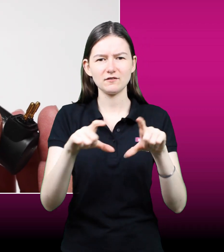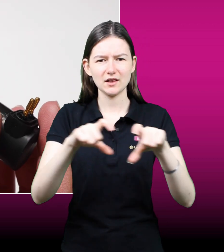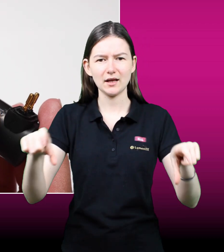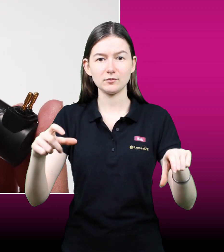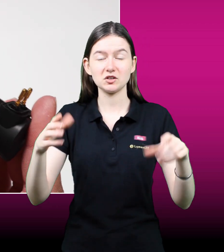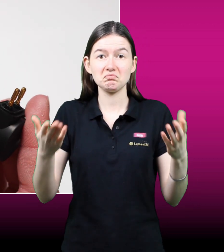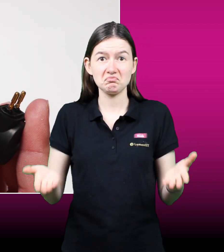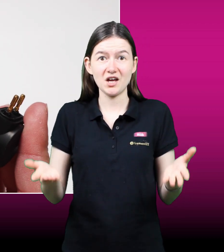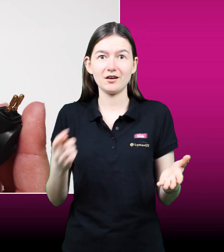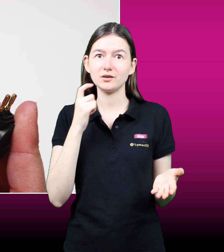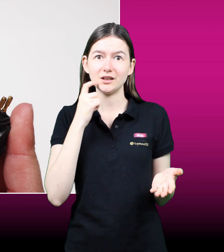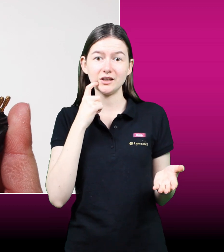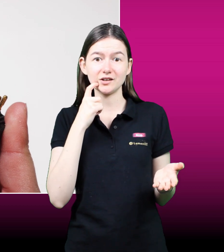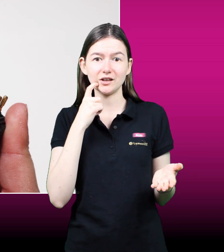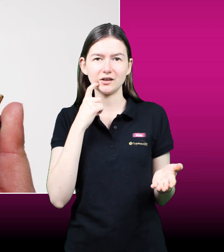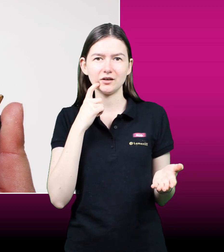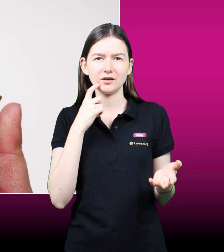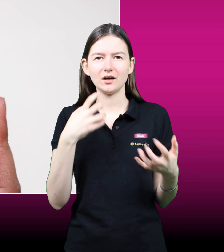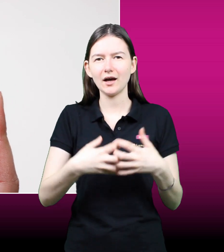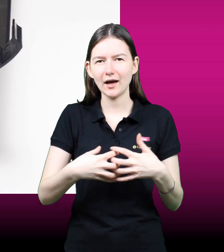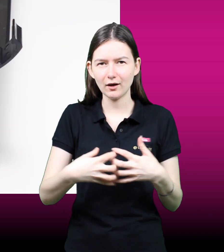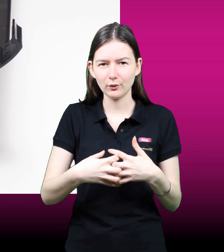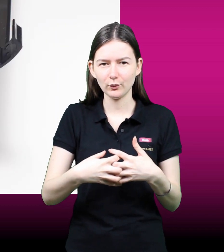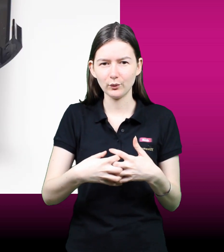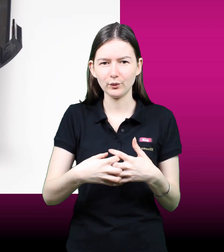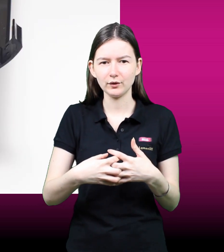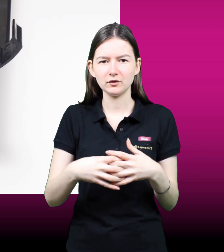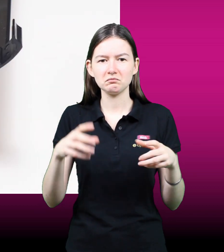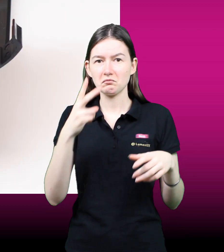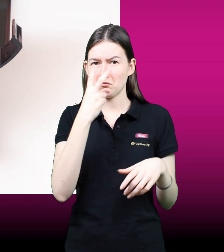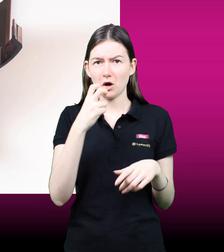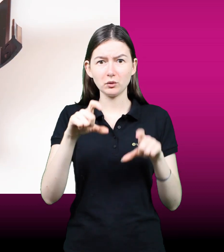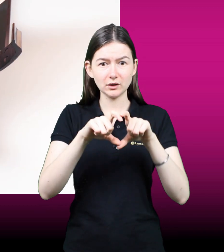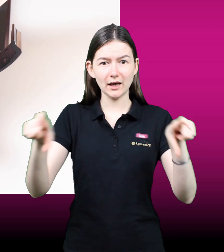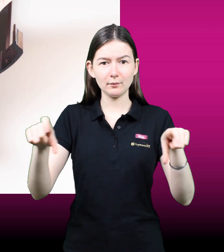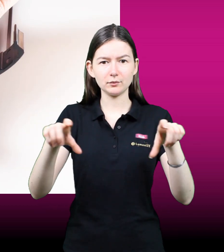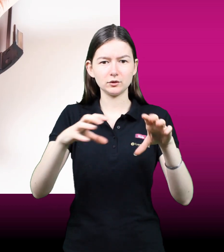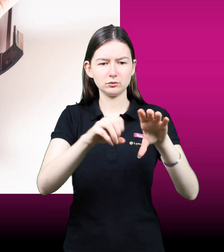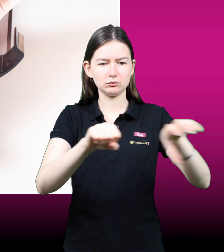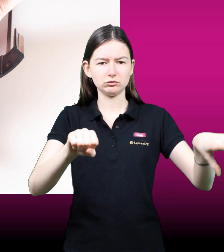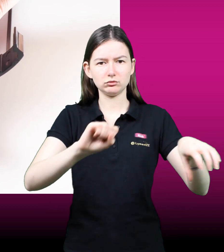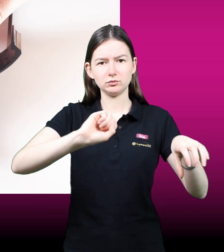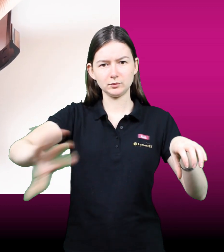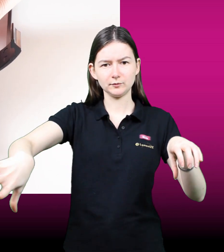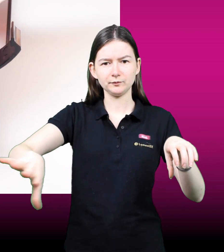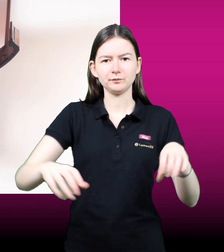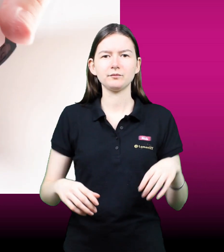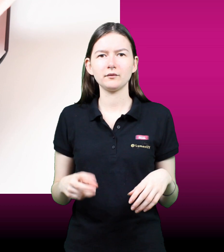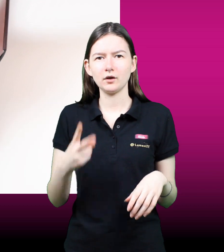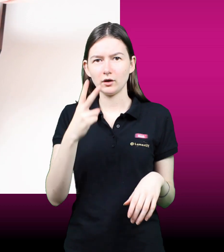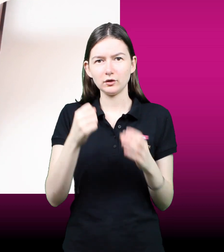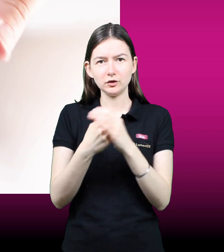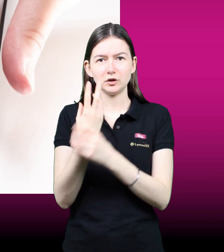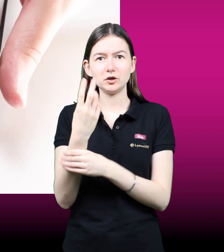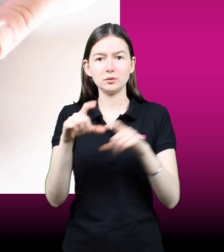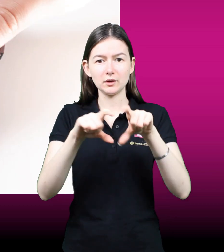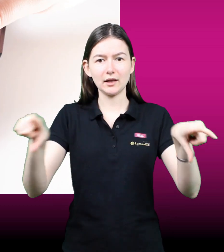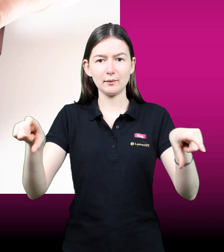the new lamp at each end. Press each end back into the Pro T5 bar and lock it in place. No fuss, no hassle,